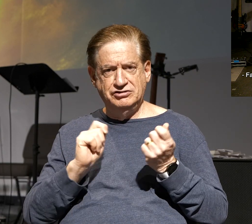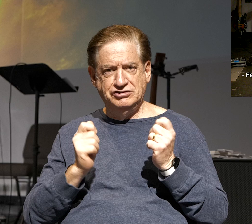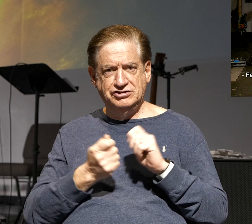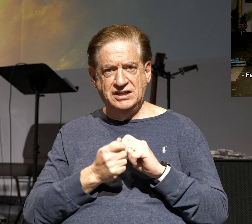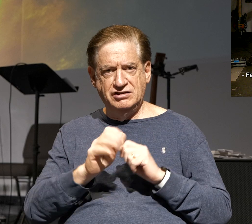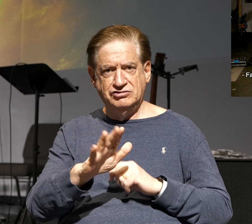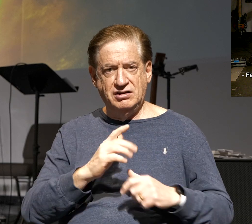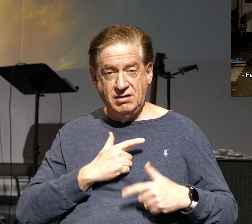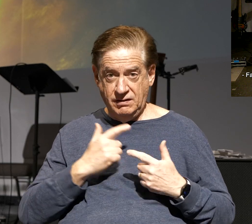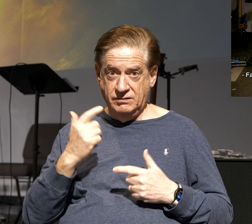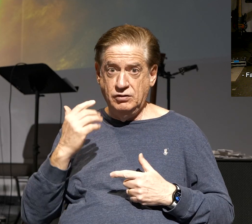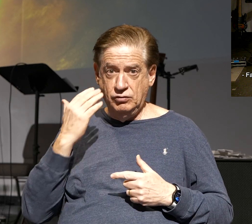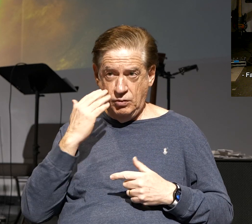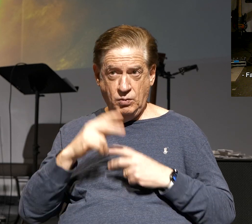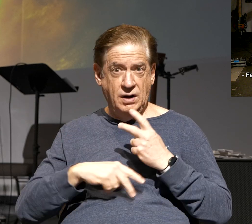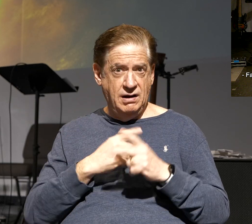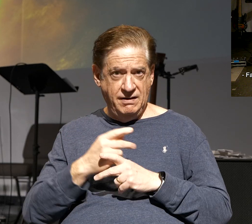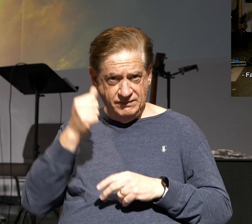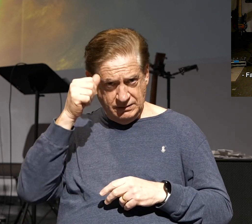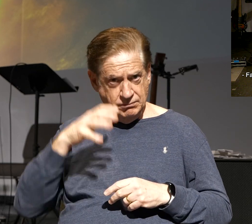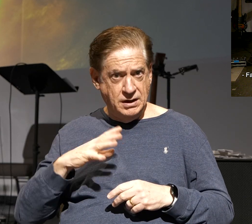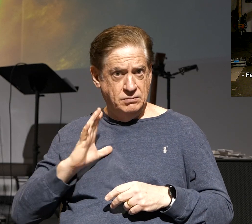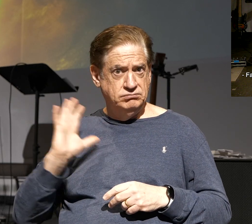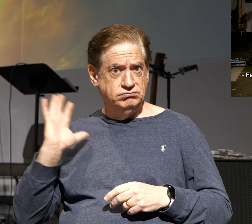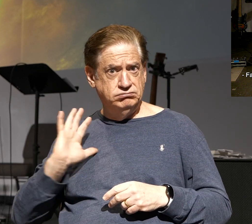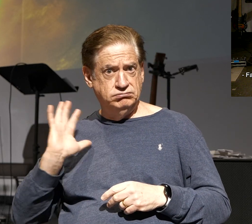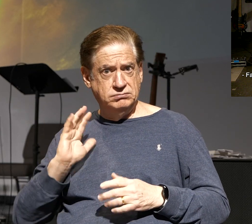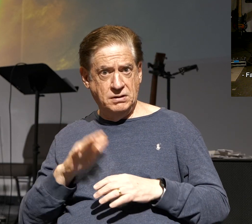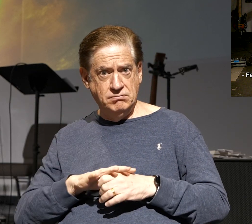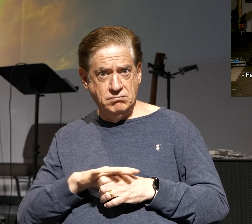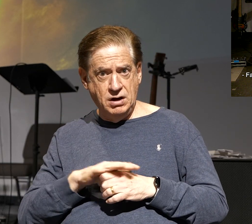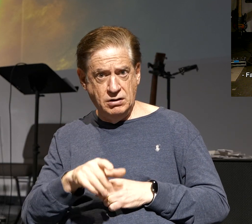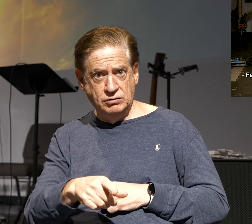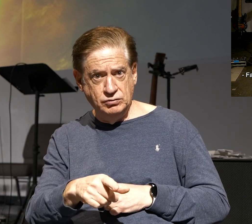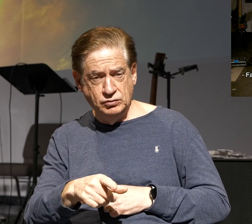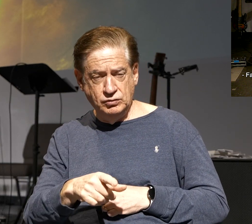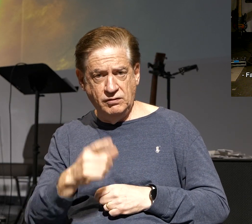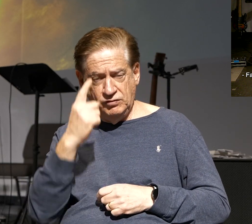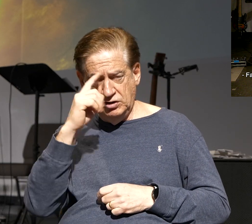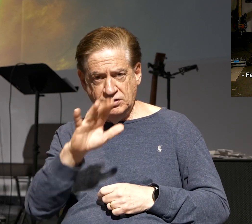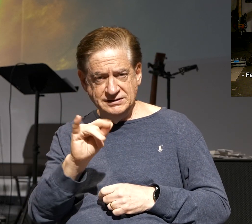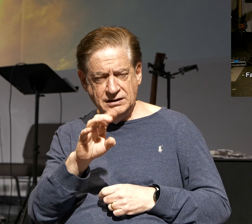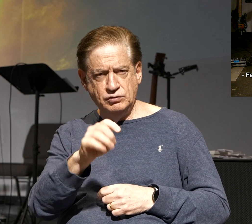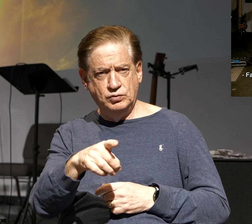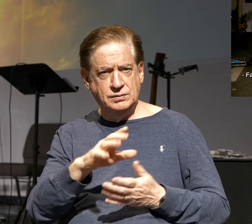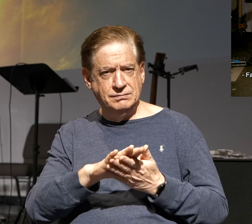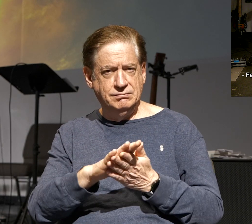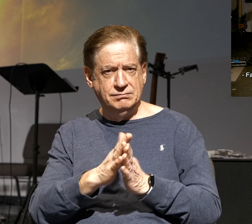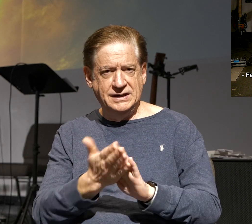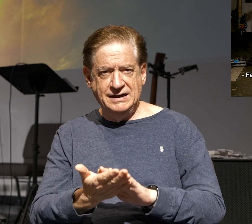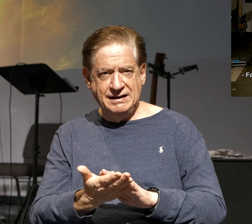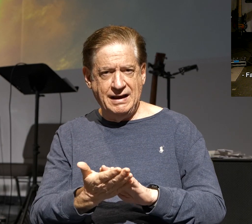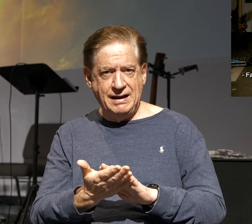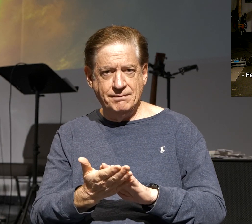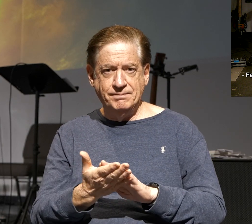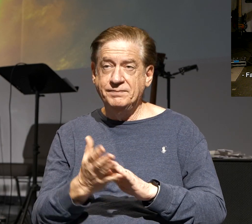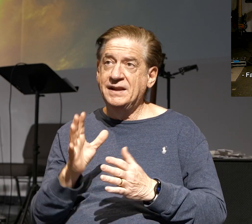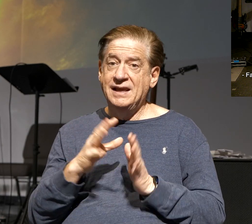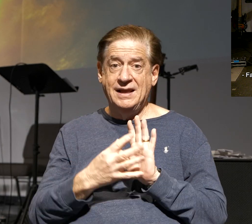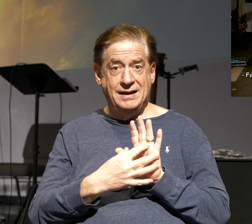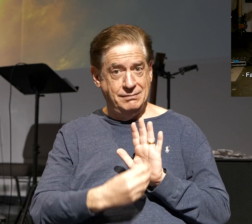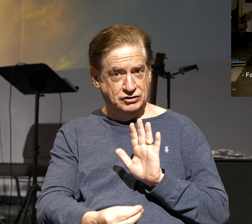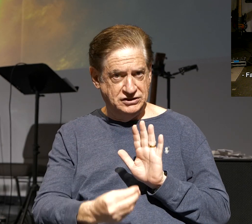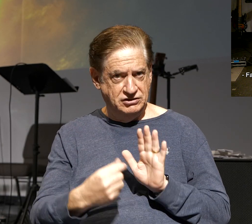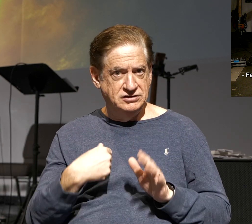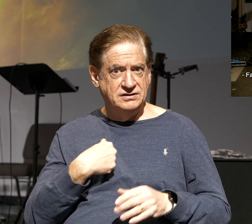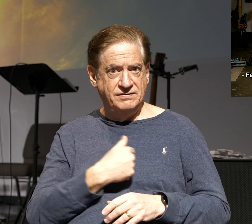You know what kind of men we proved to be among you for your sake, and you became imitators of us and